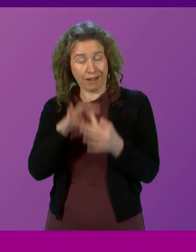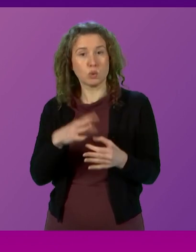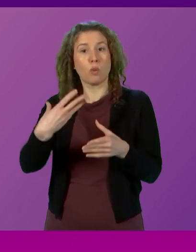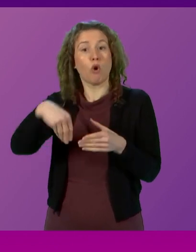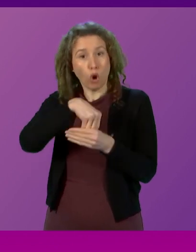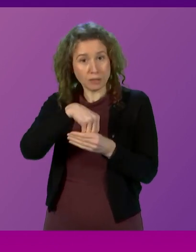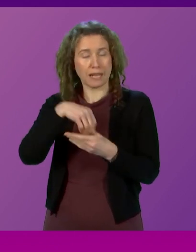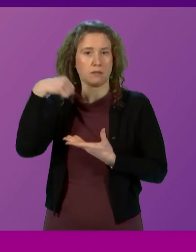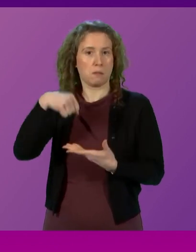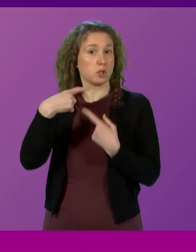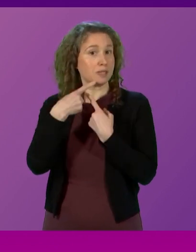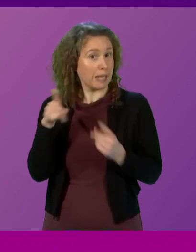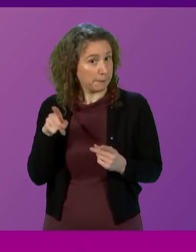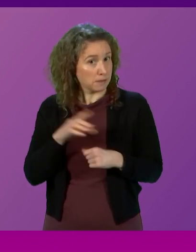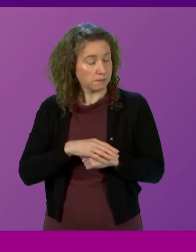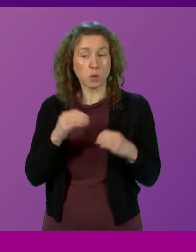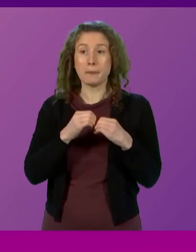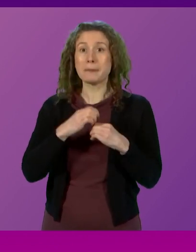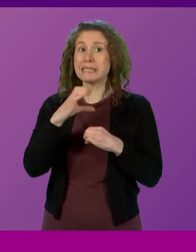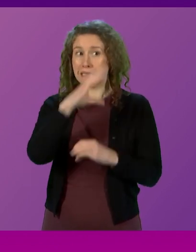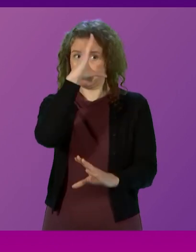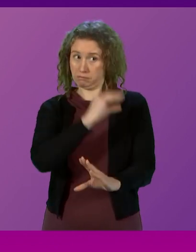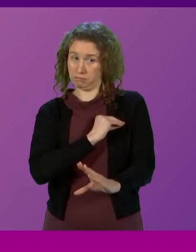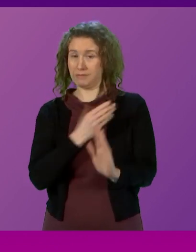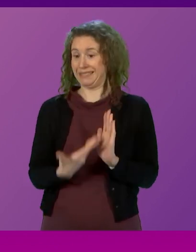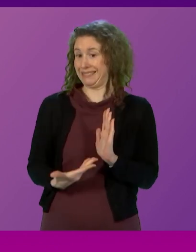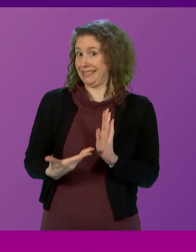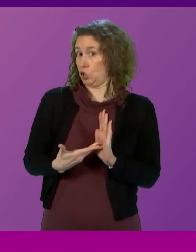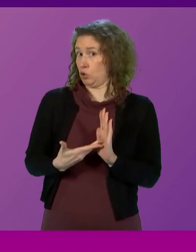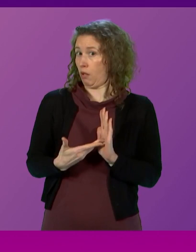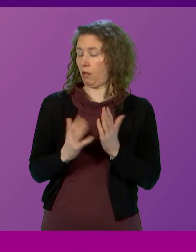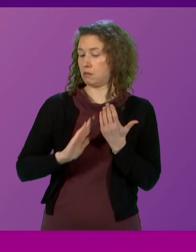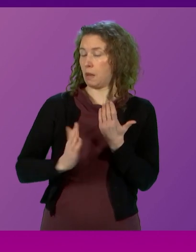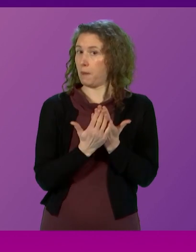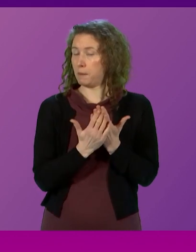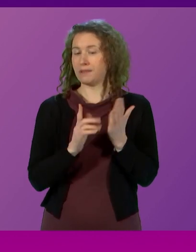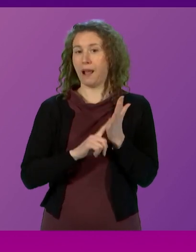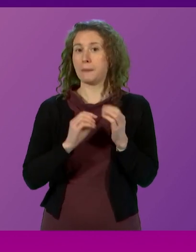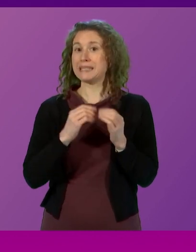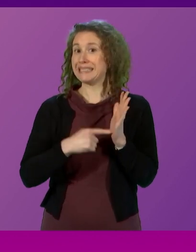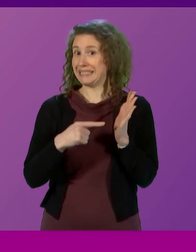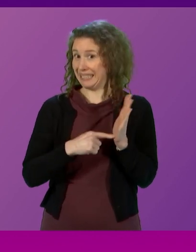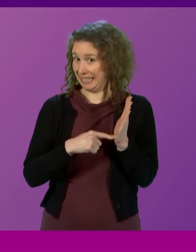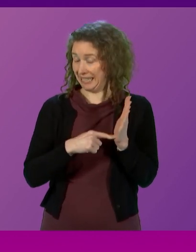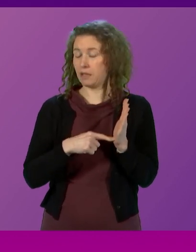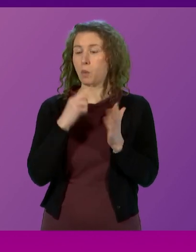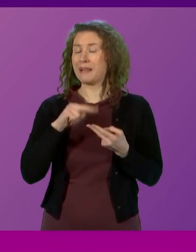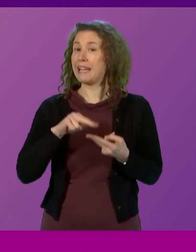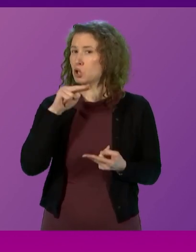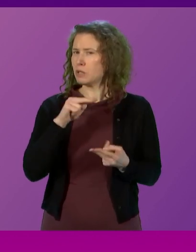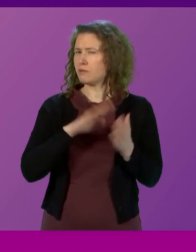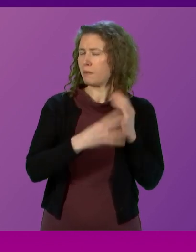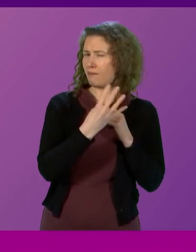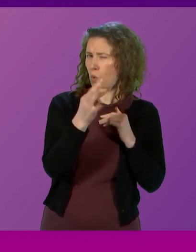contents of the Budget Statement. BBC are advising us that the additional dwelling supplement of LBTT is to be increased from 4%